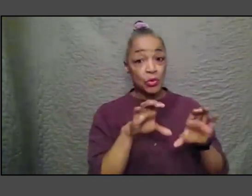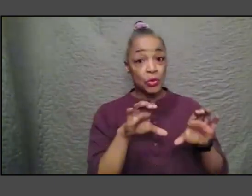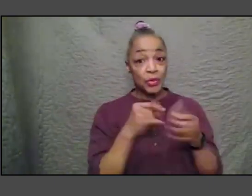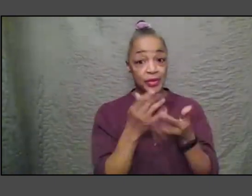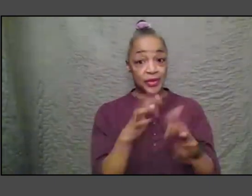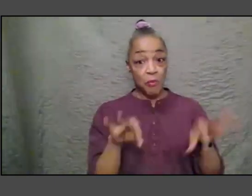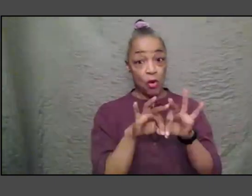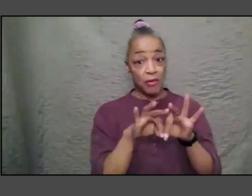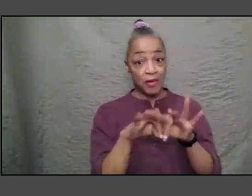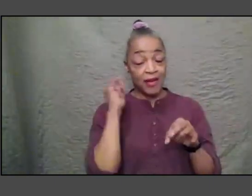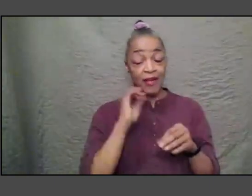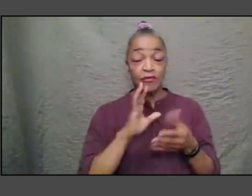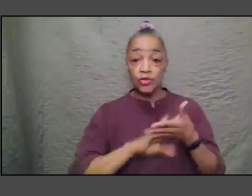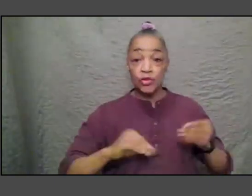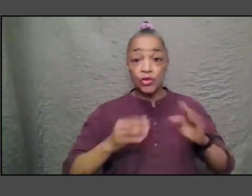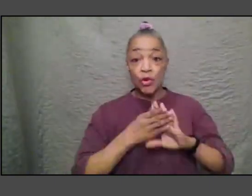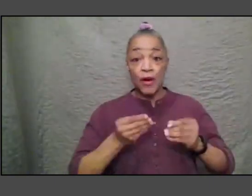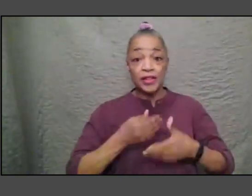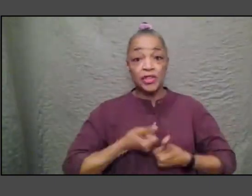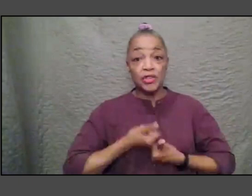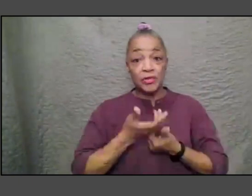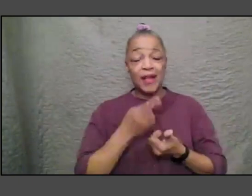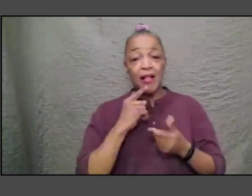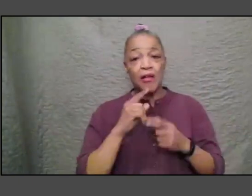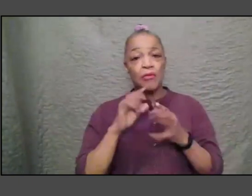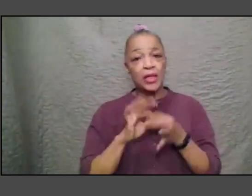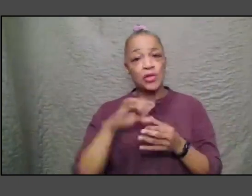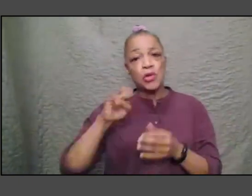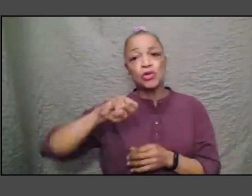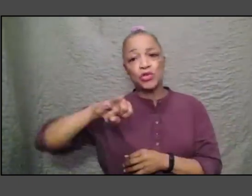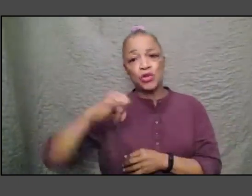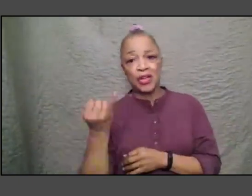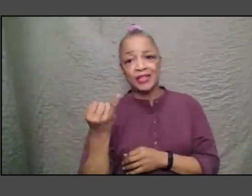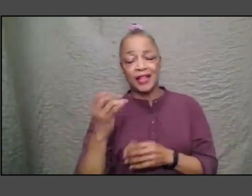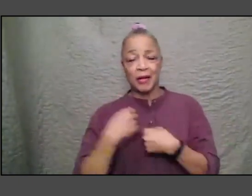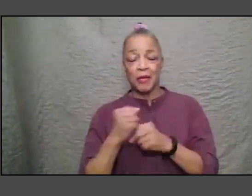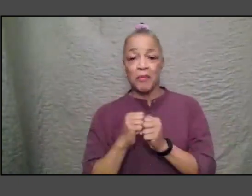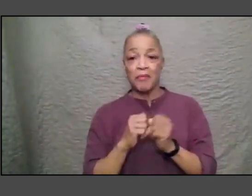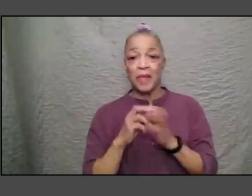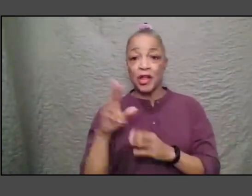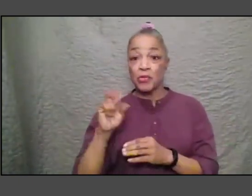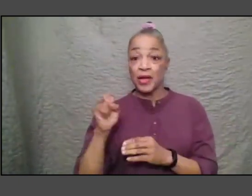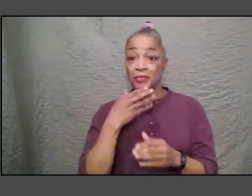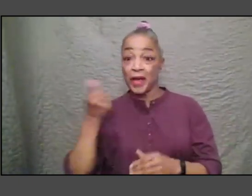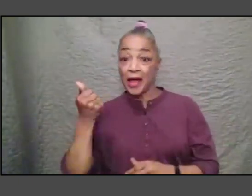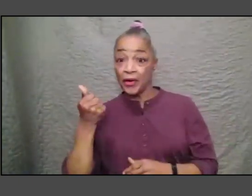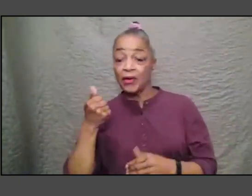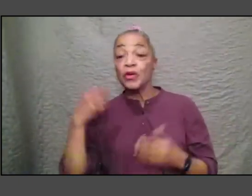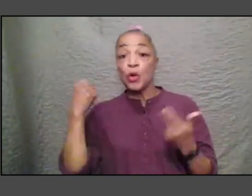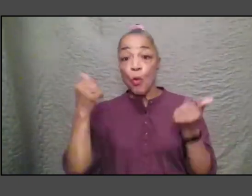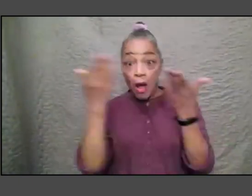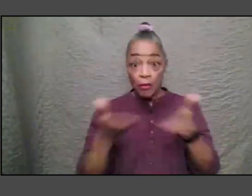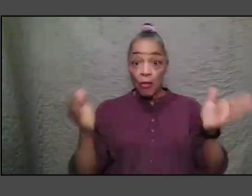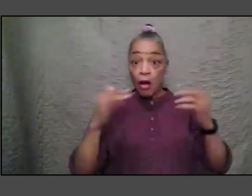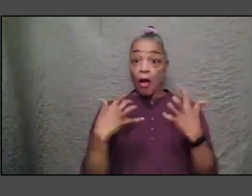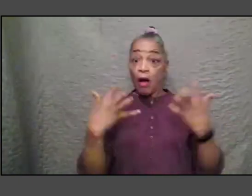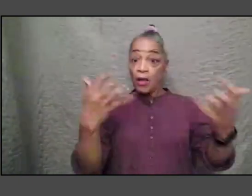tell are about social justice that can make a nation better don't you want a broader audience to grapple with it and i also think most